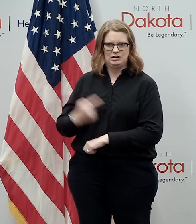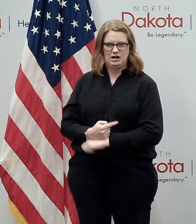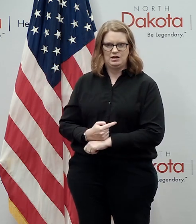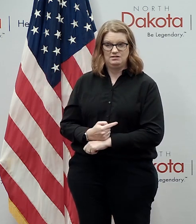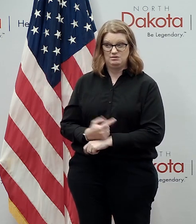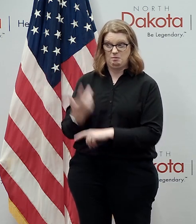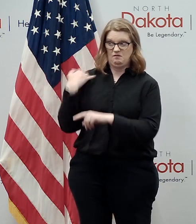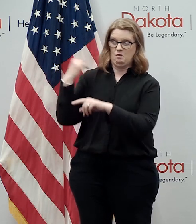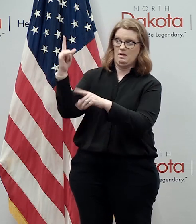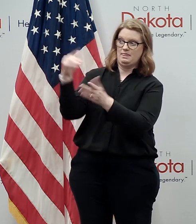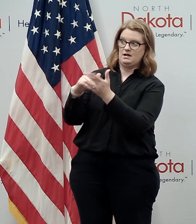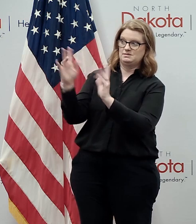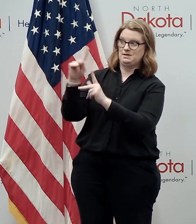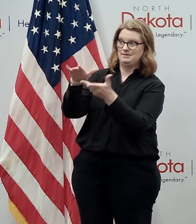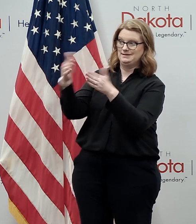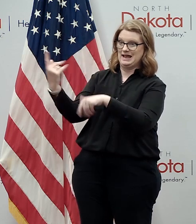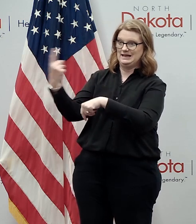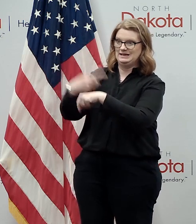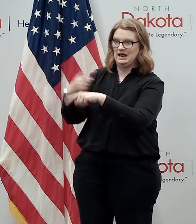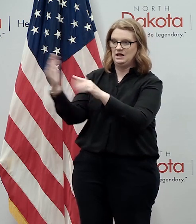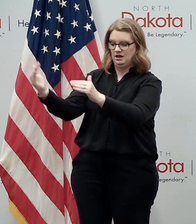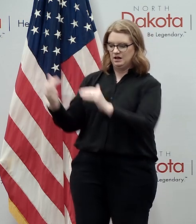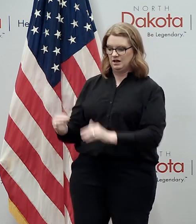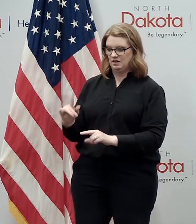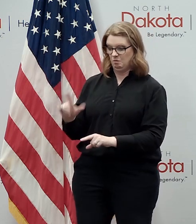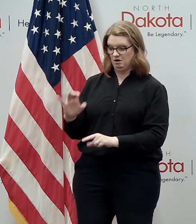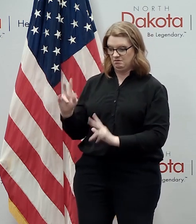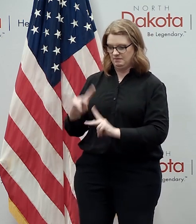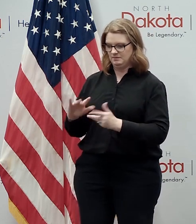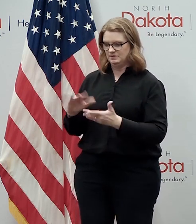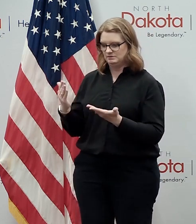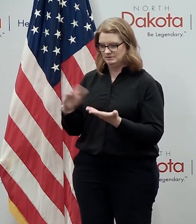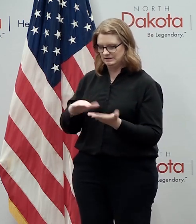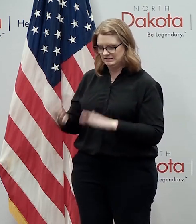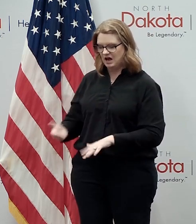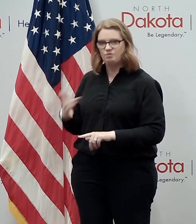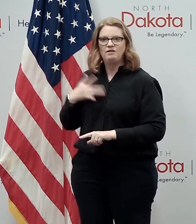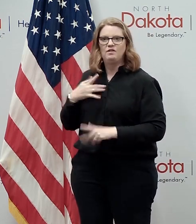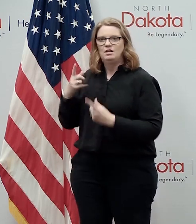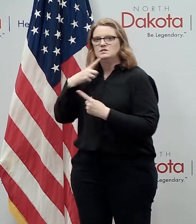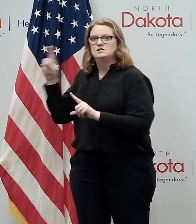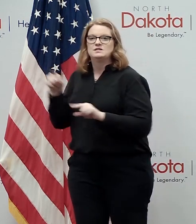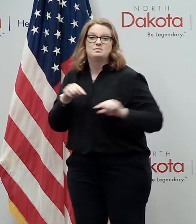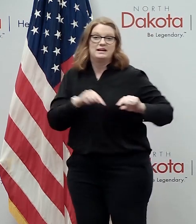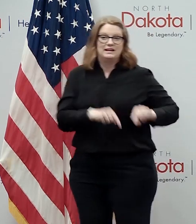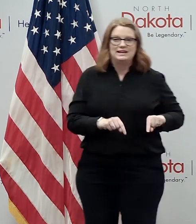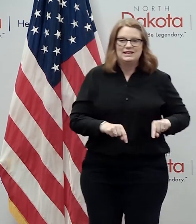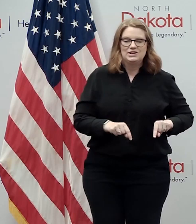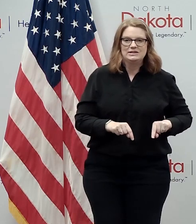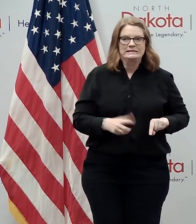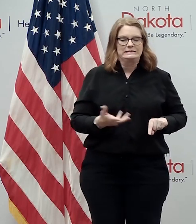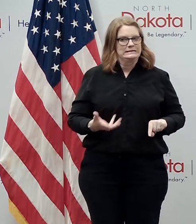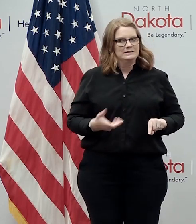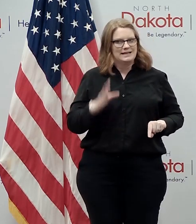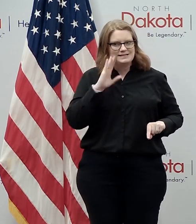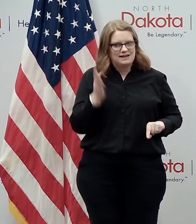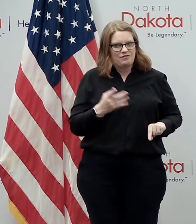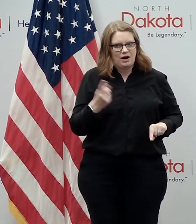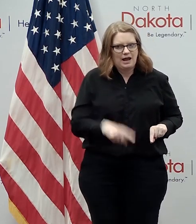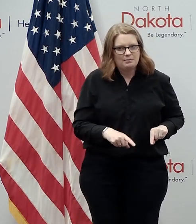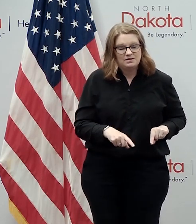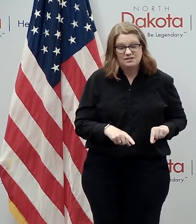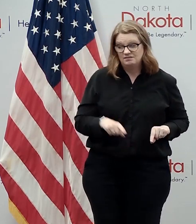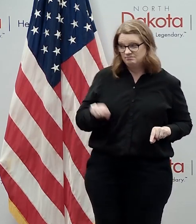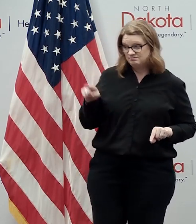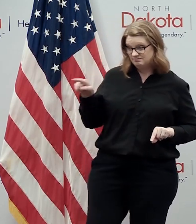uh you know it's hard to even think about that uh when you you think about that some states uh have not